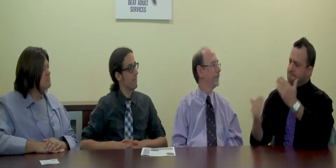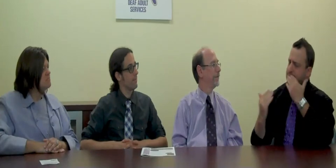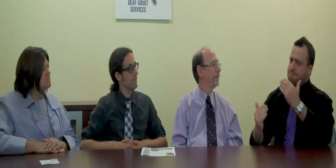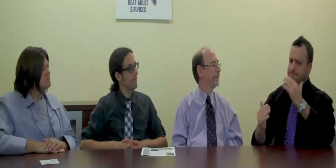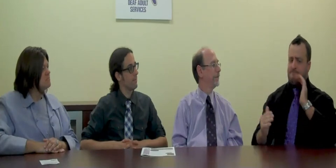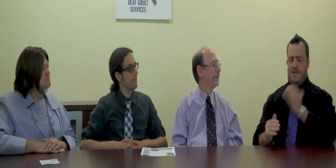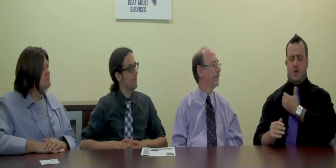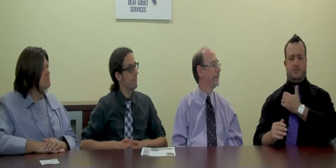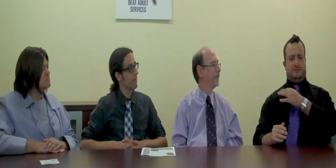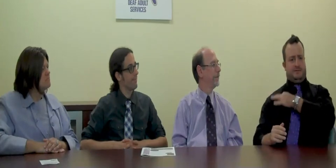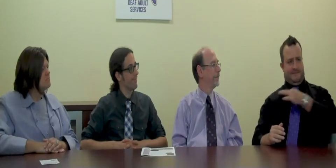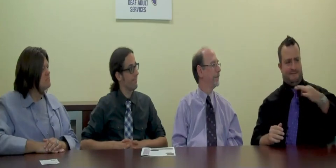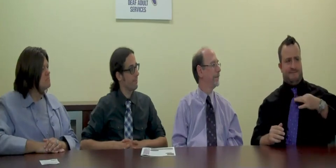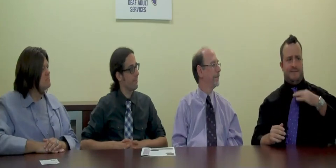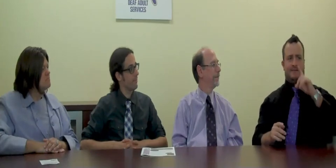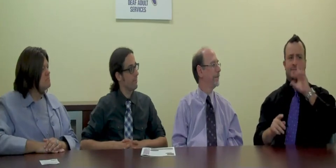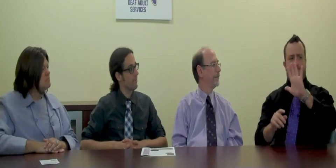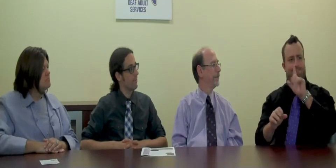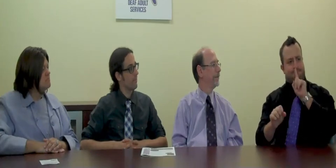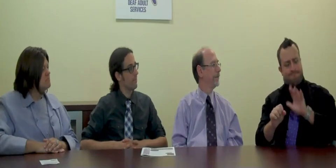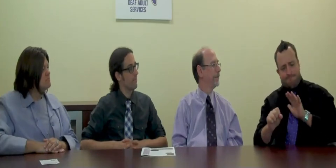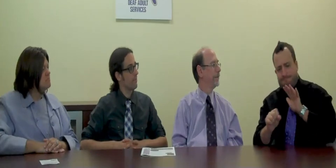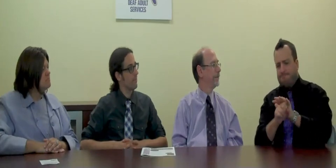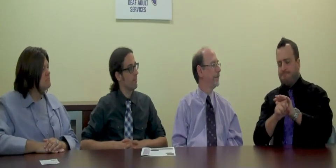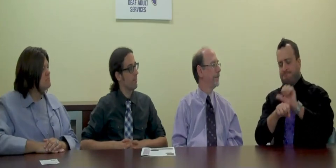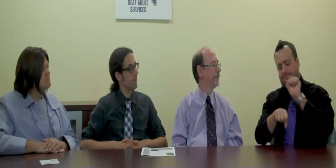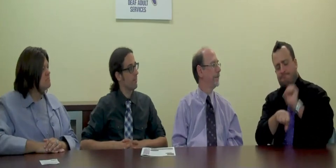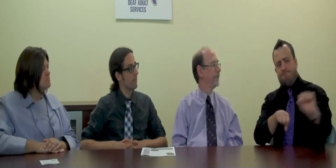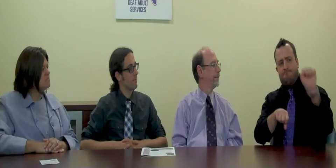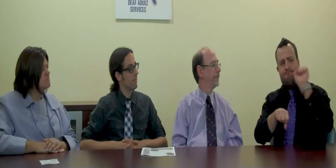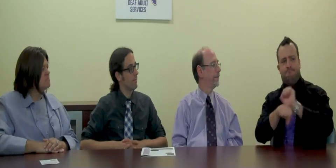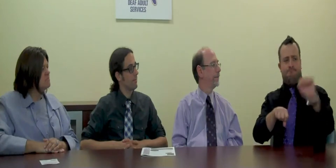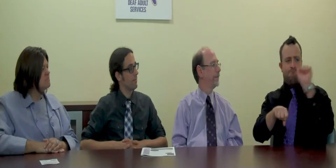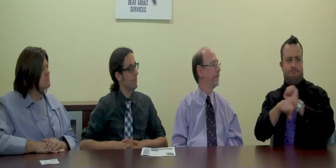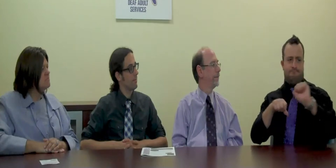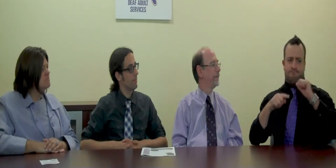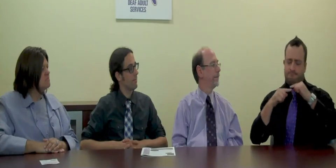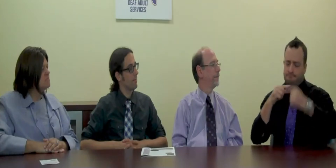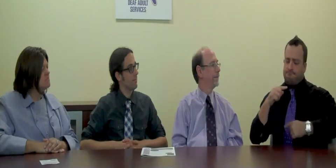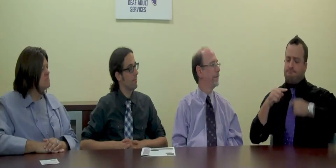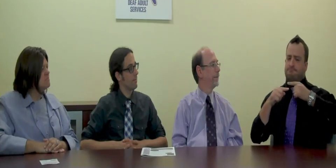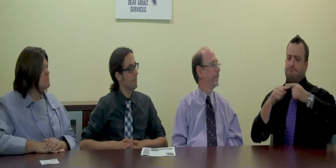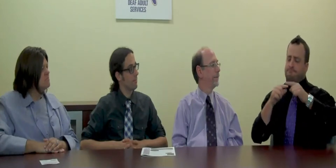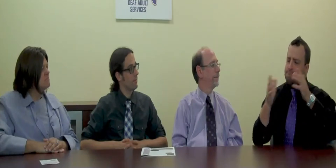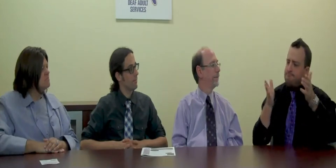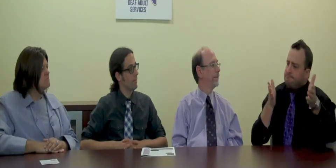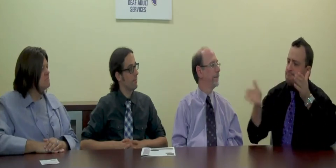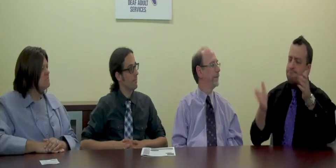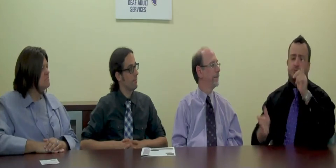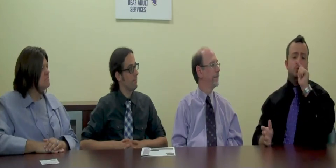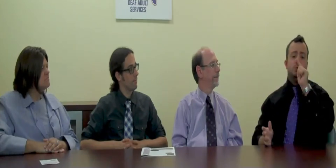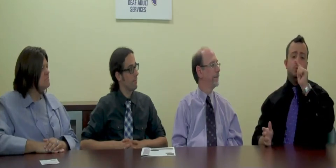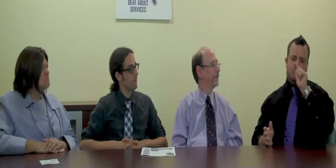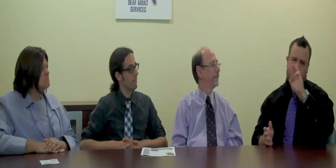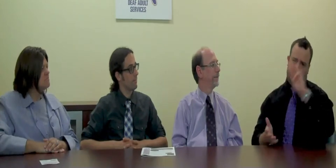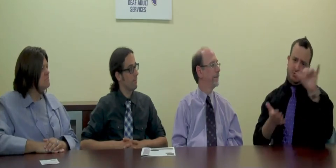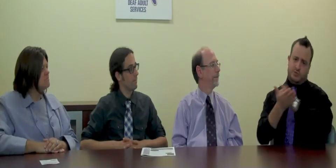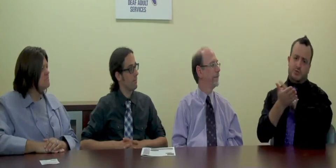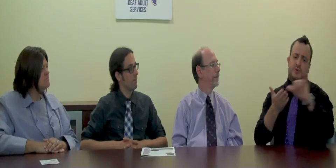A big thank you to our dedicated and hard-working staff for all that they do for the Western New York Deaf community.